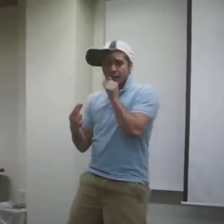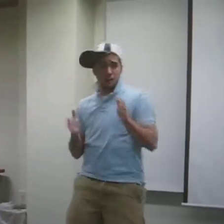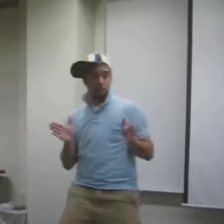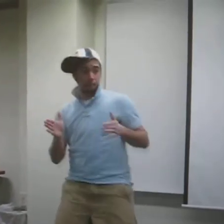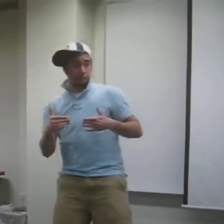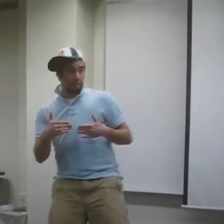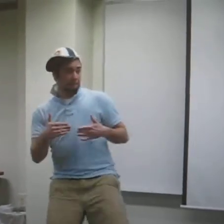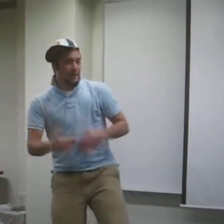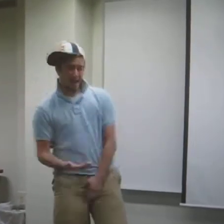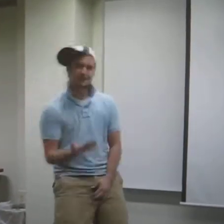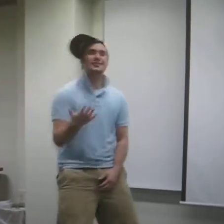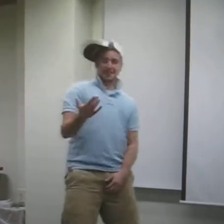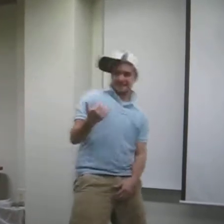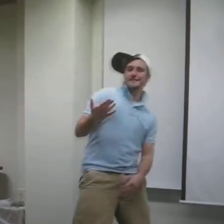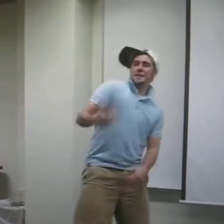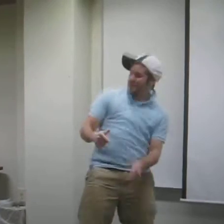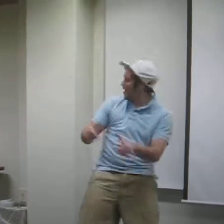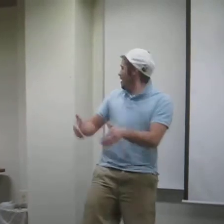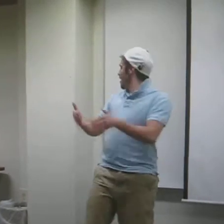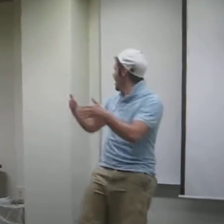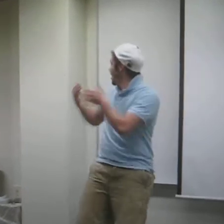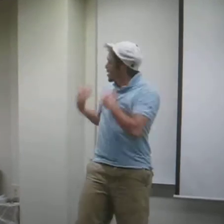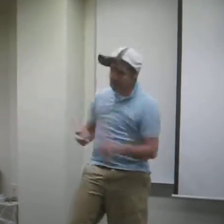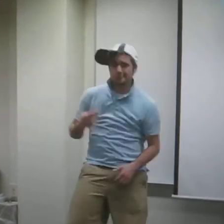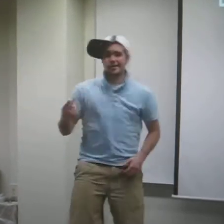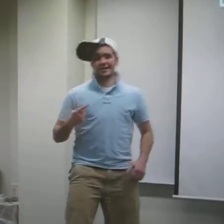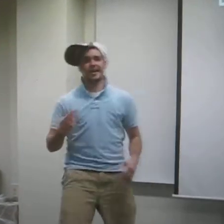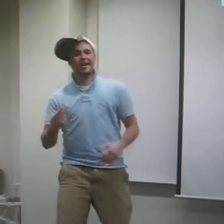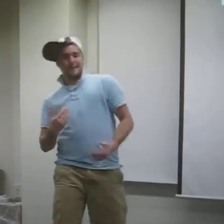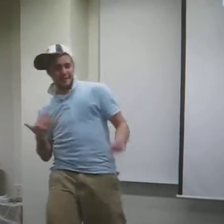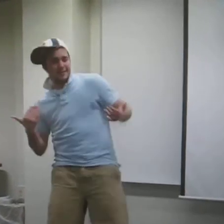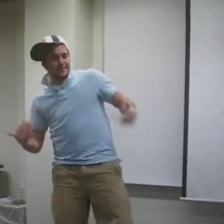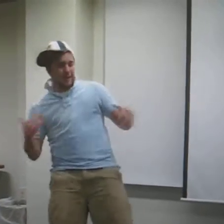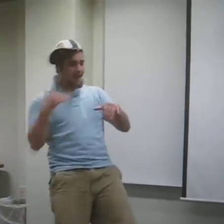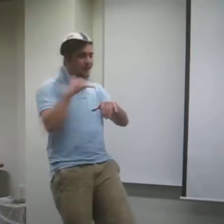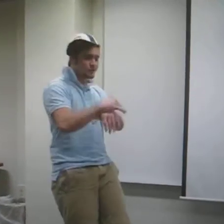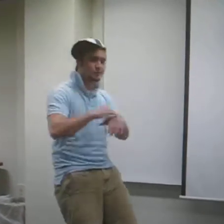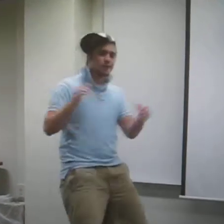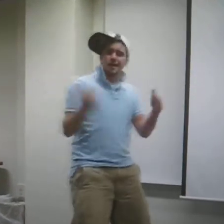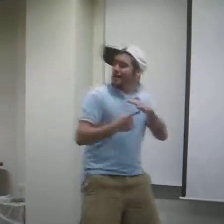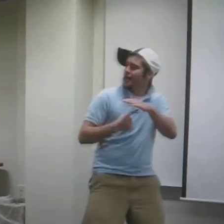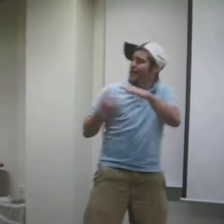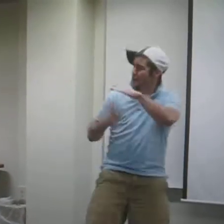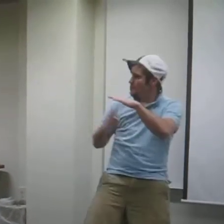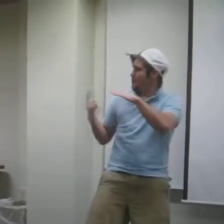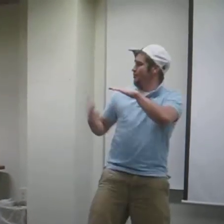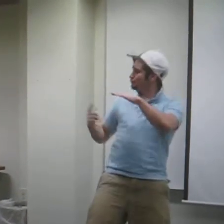away So leave it behind me, have a night to get away